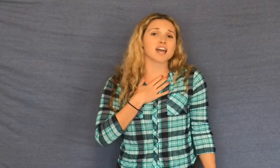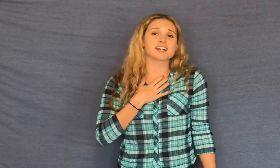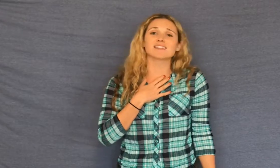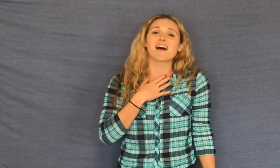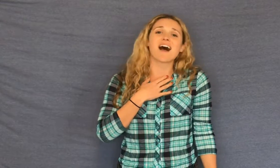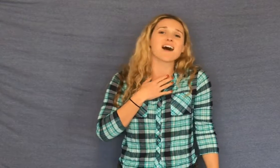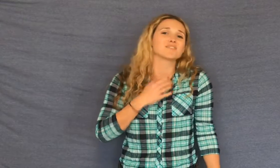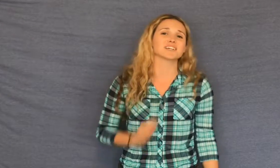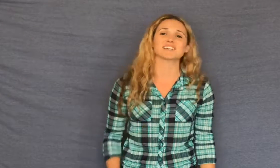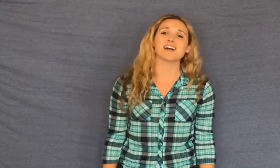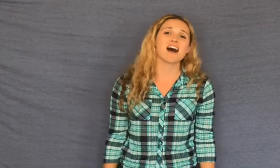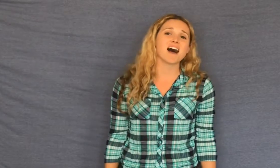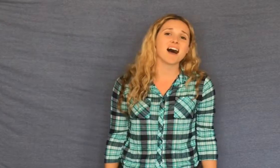lovely night.